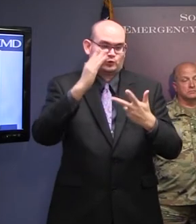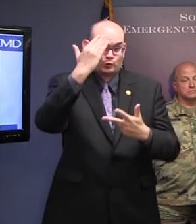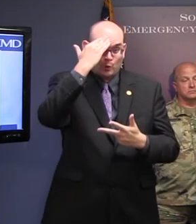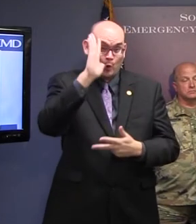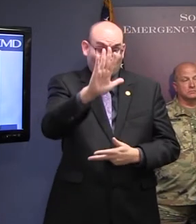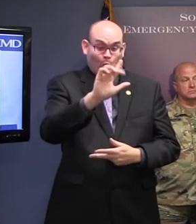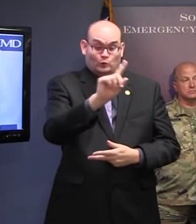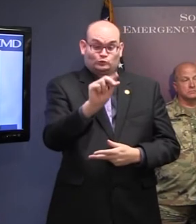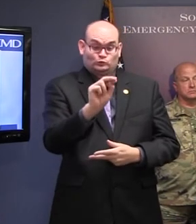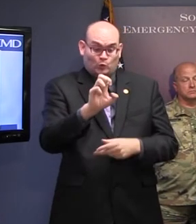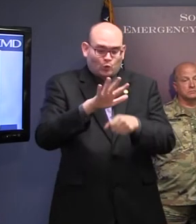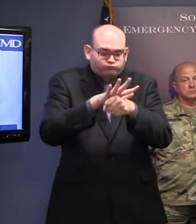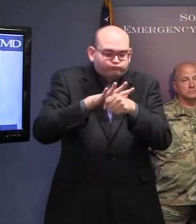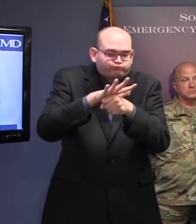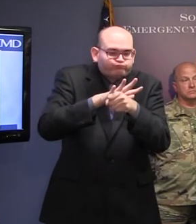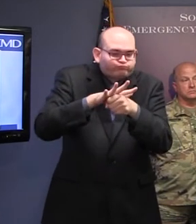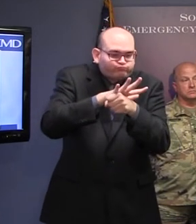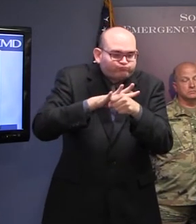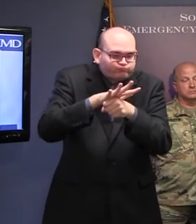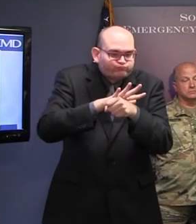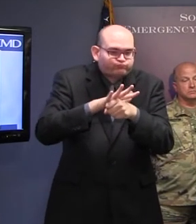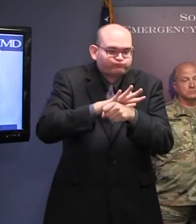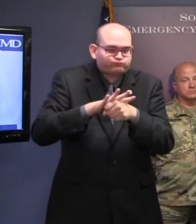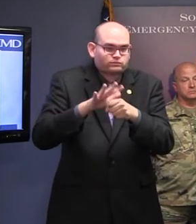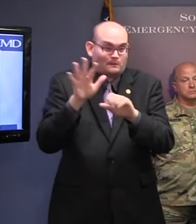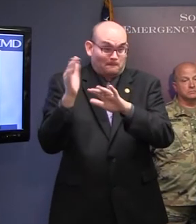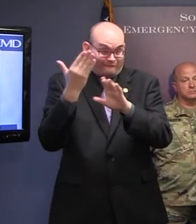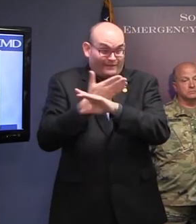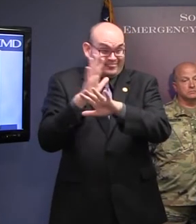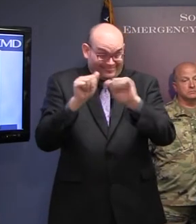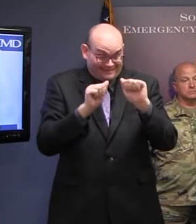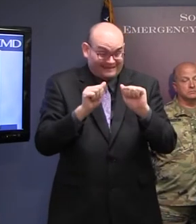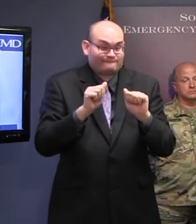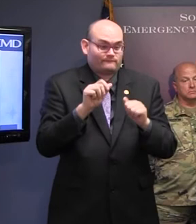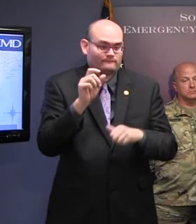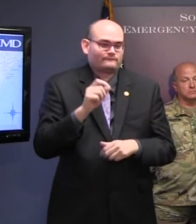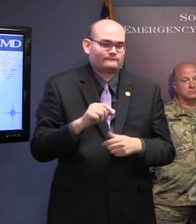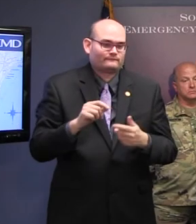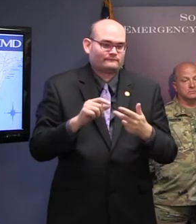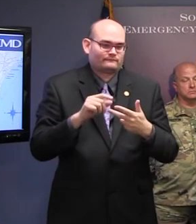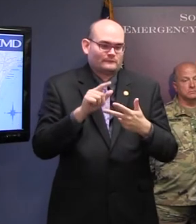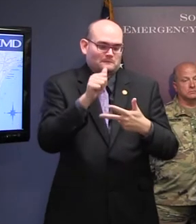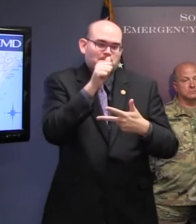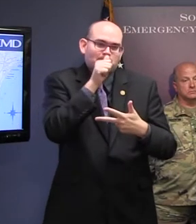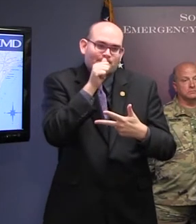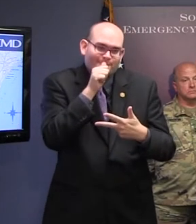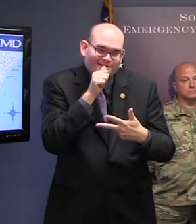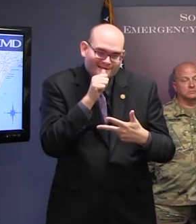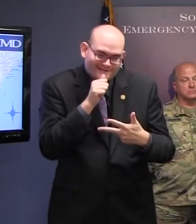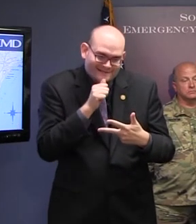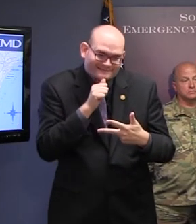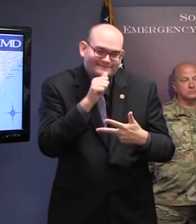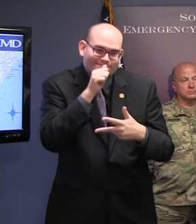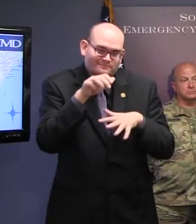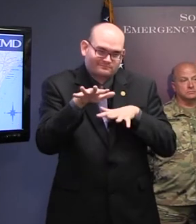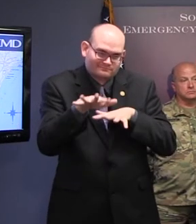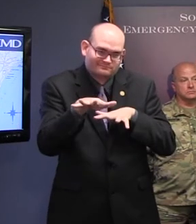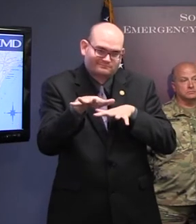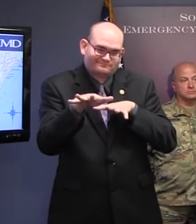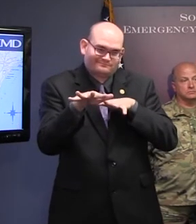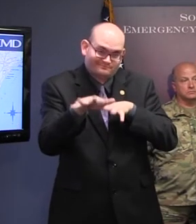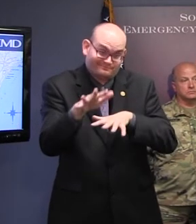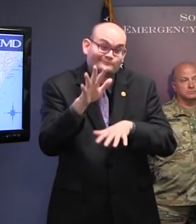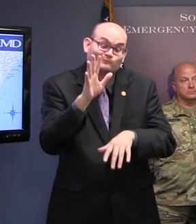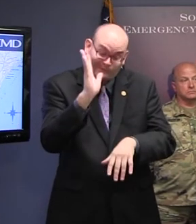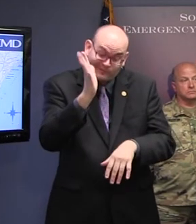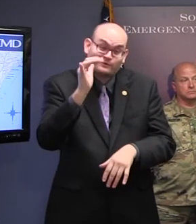Two, please be patient. We know that our roads will probably face maximum capacity. It's going to take longer than normal to